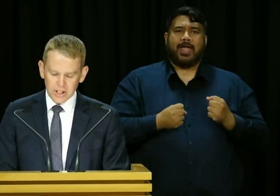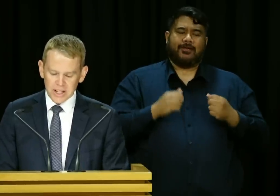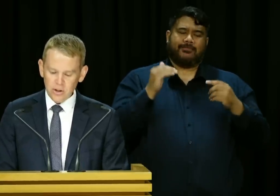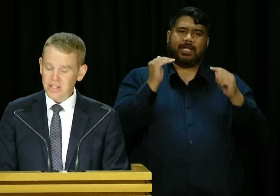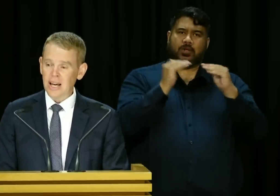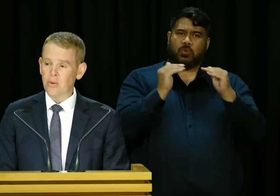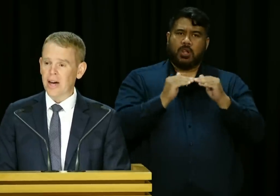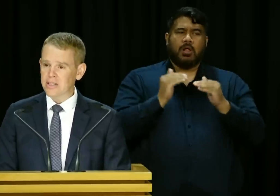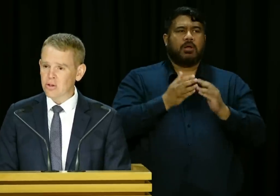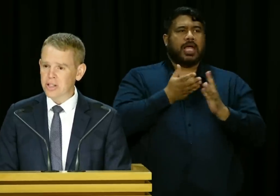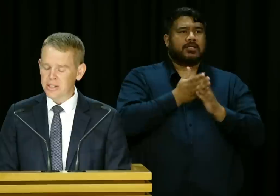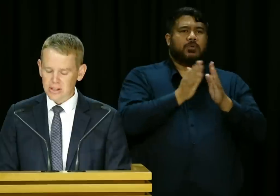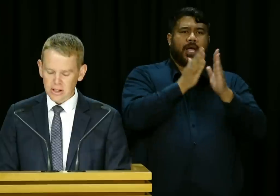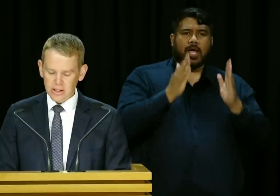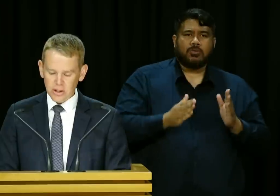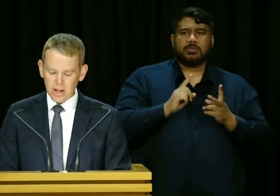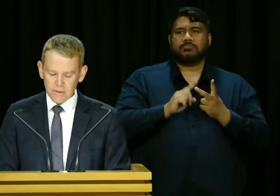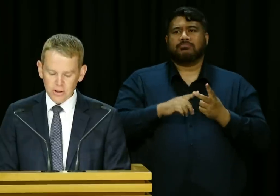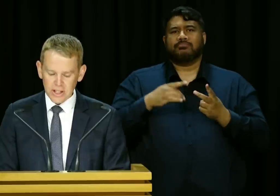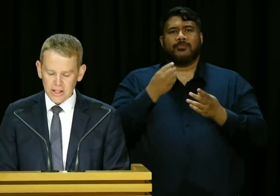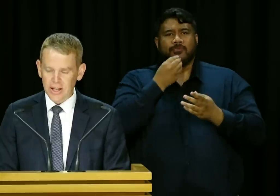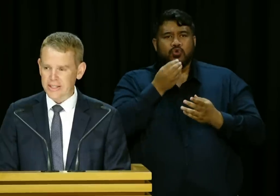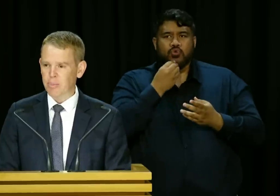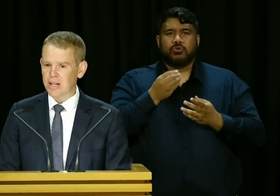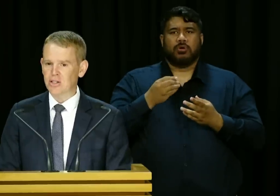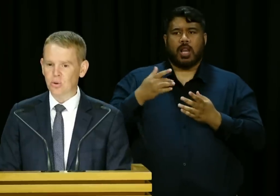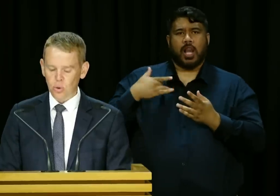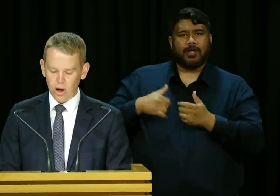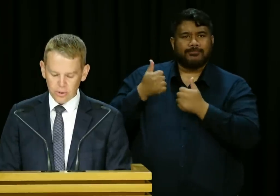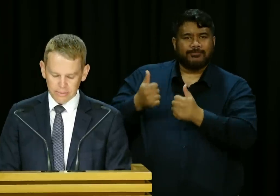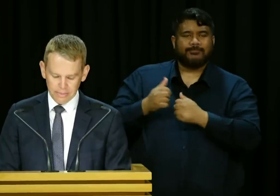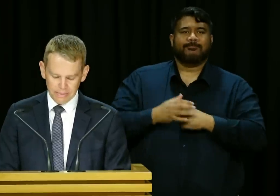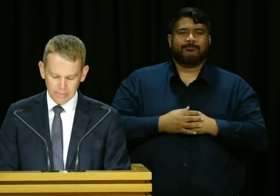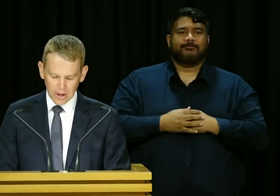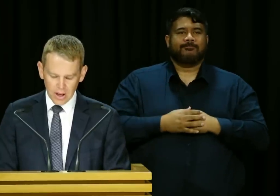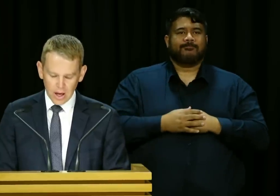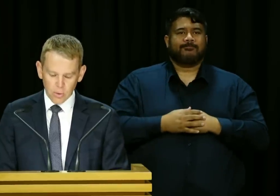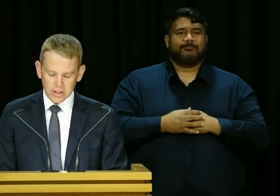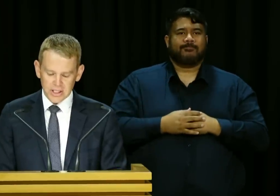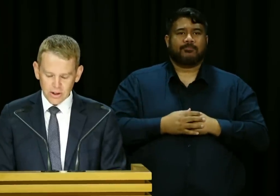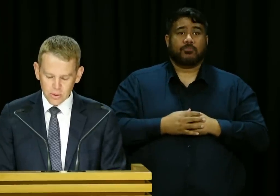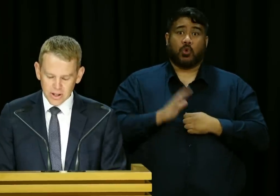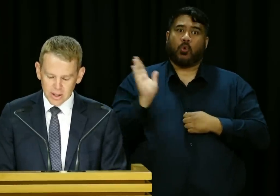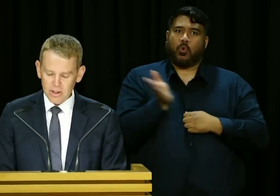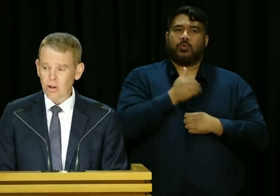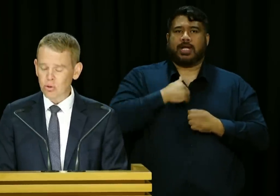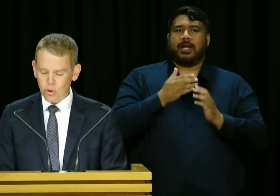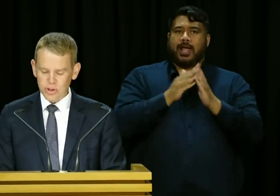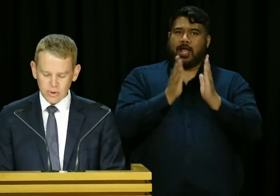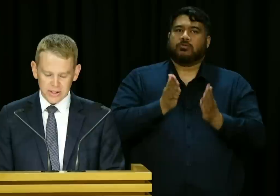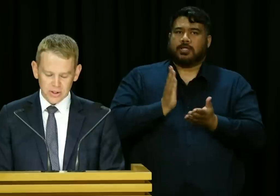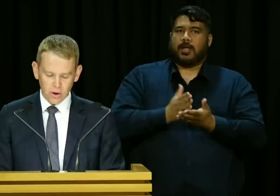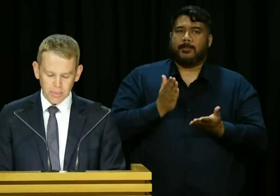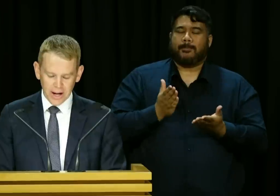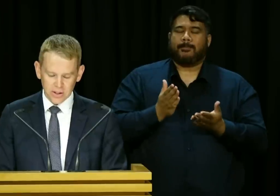We'll continue to tackle the housing crisis so that every New Zealander has a place to call home. Our work to tackle some of the social